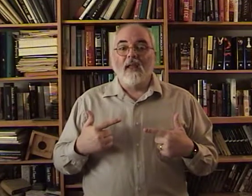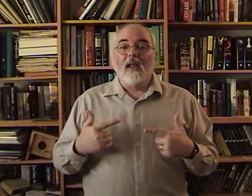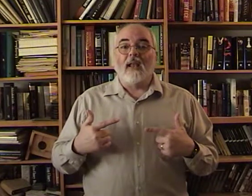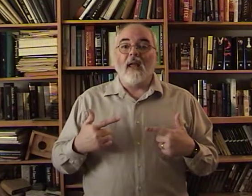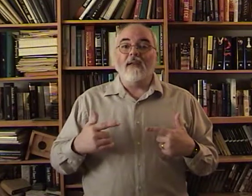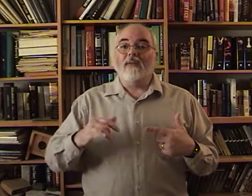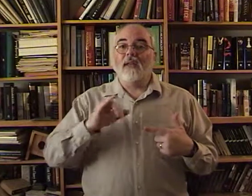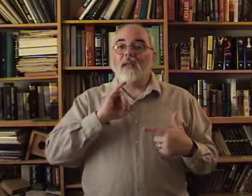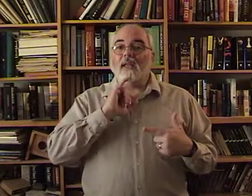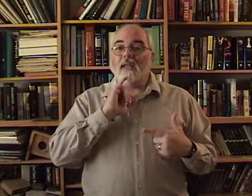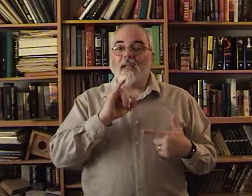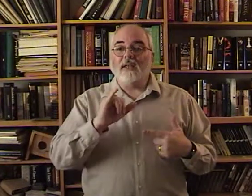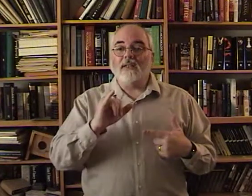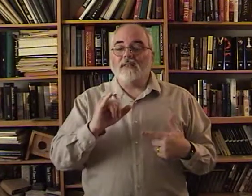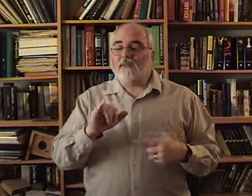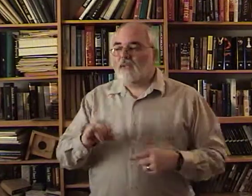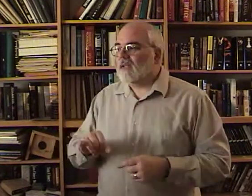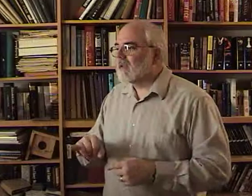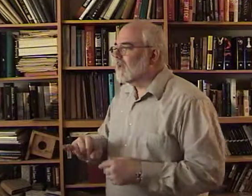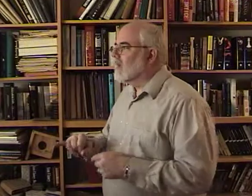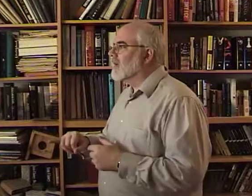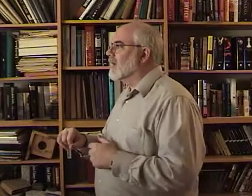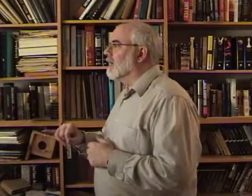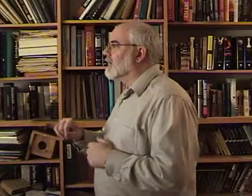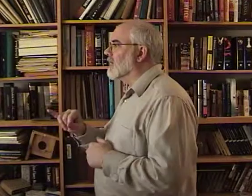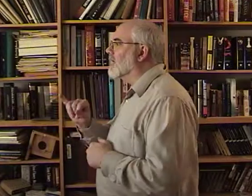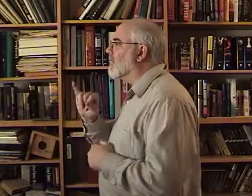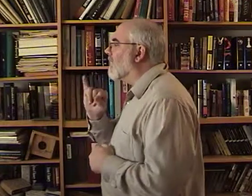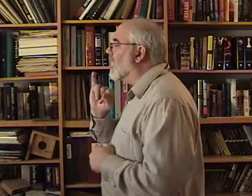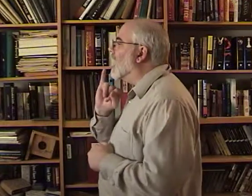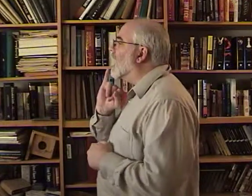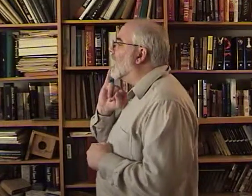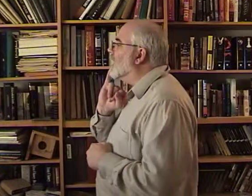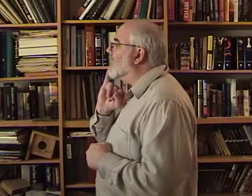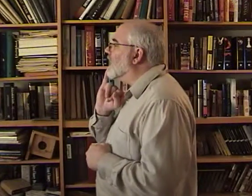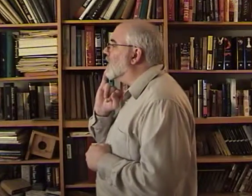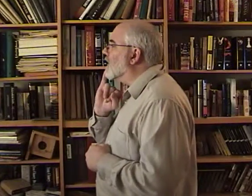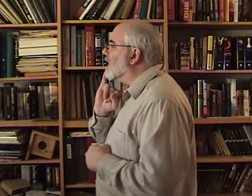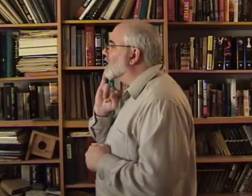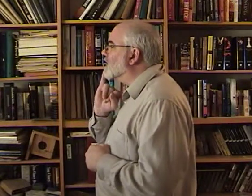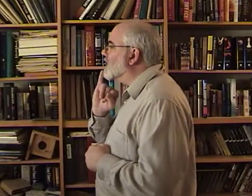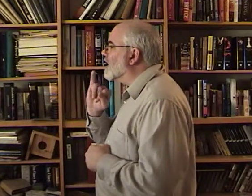Life. Is. That's the letter. I. Coming off the chin.